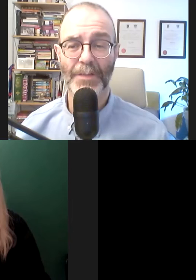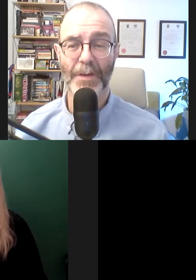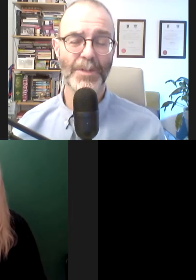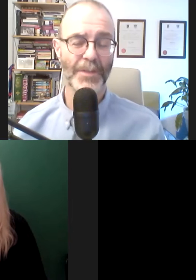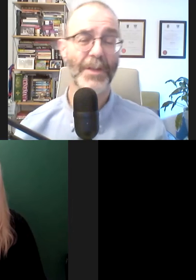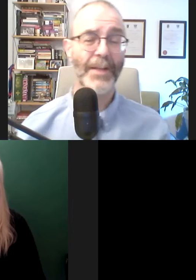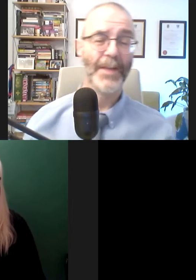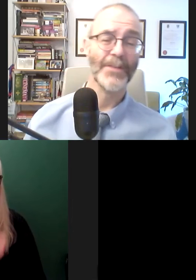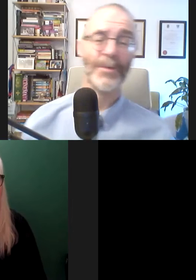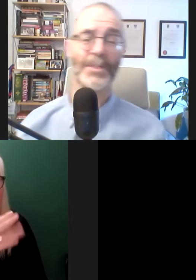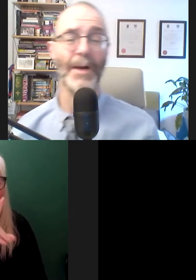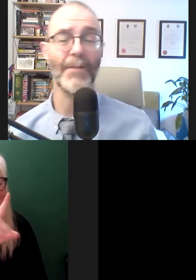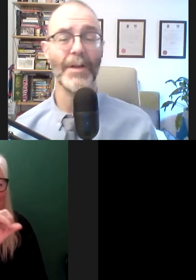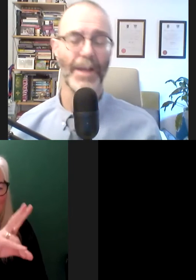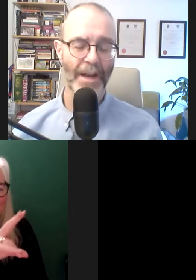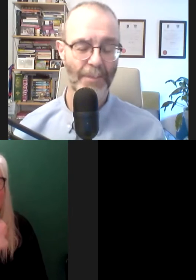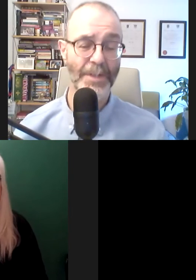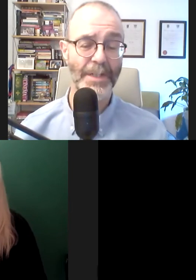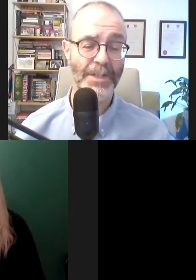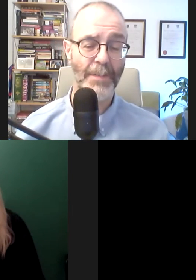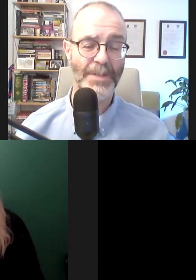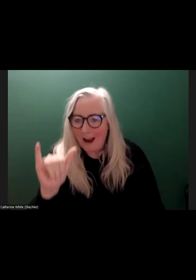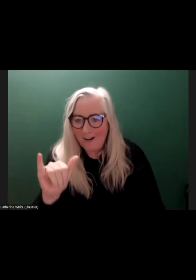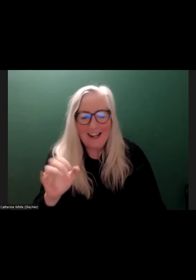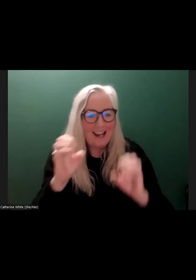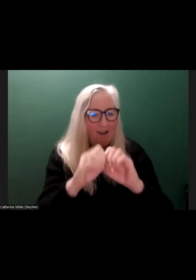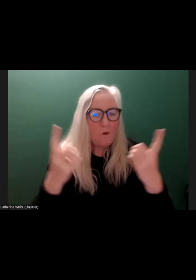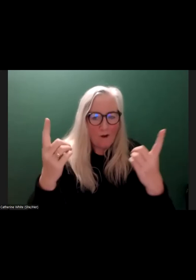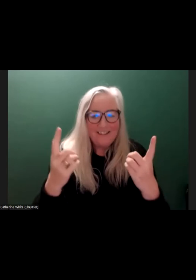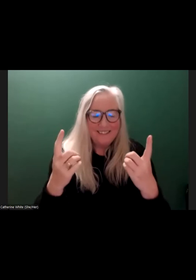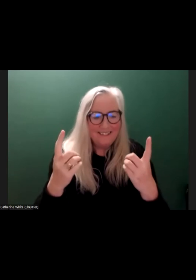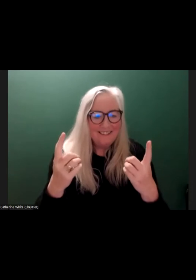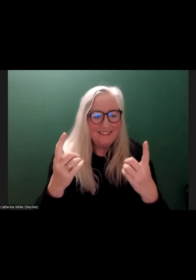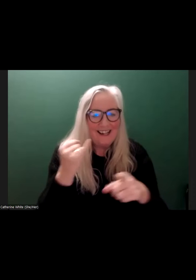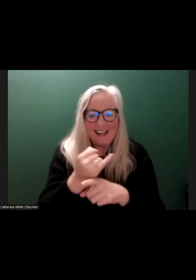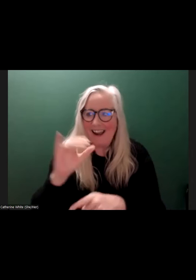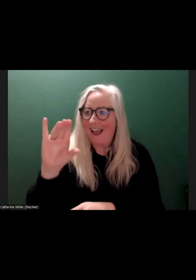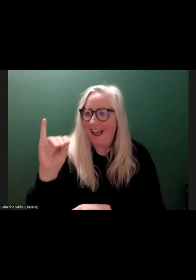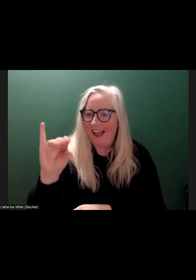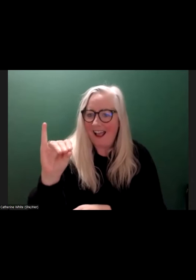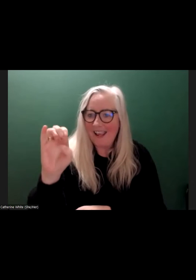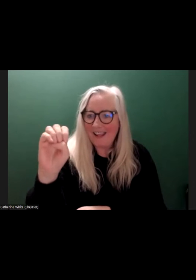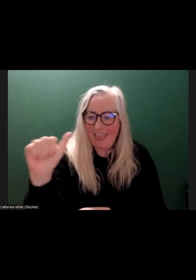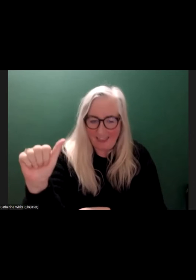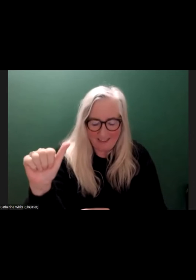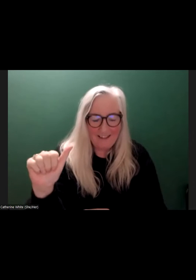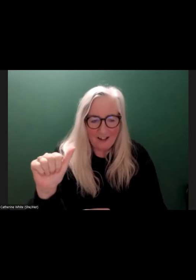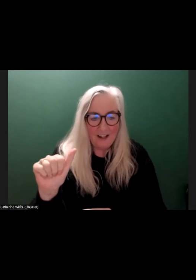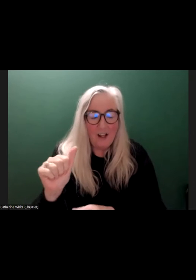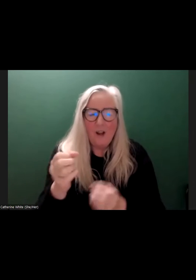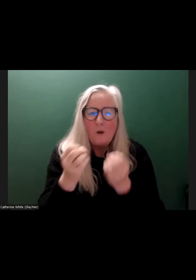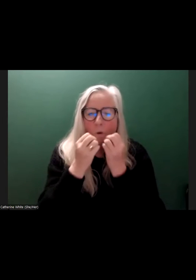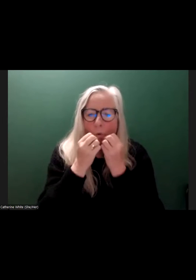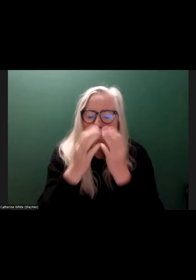Thanks very much, Vivian. And thanks very much to Barry and everybody in Seamus within the IIEA. And it's a wonderful